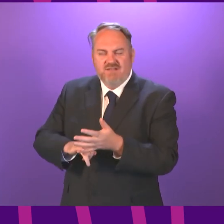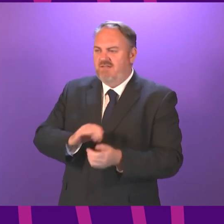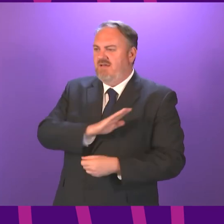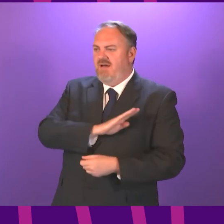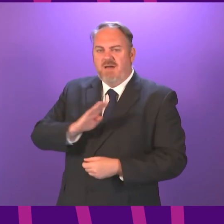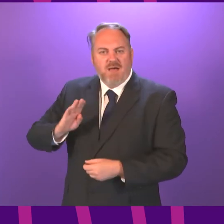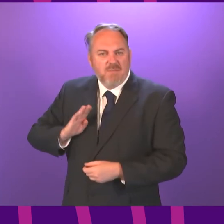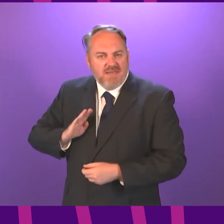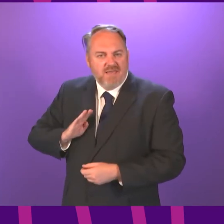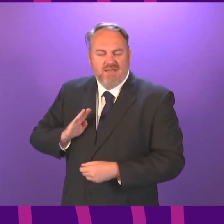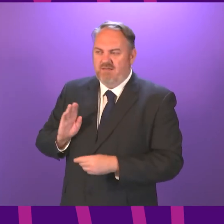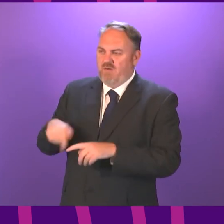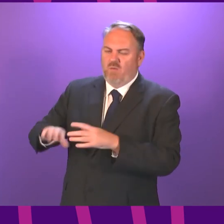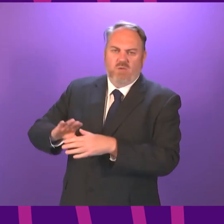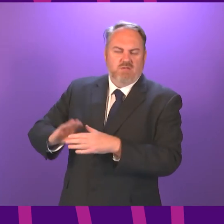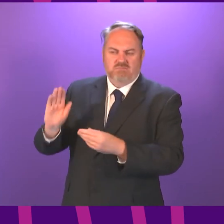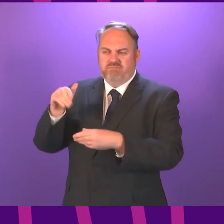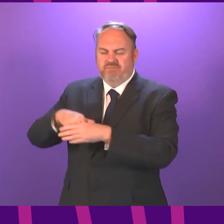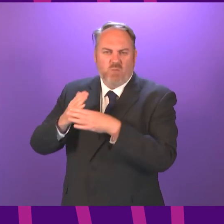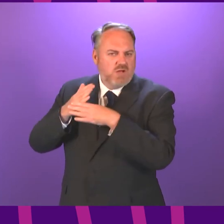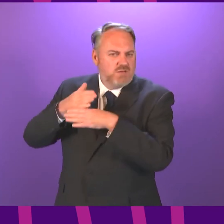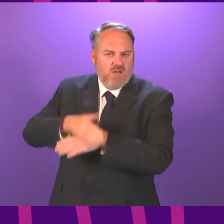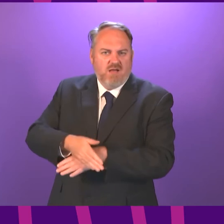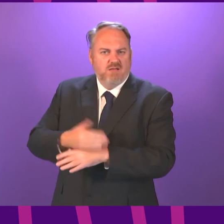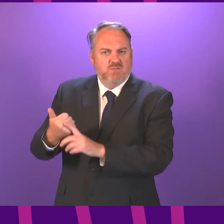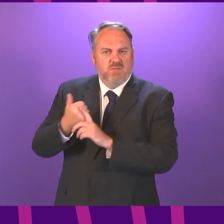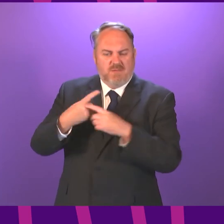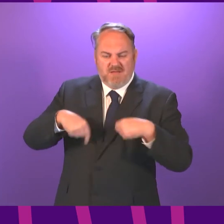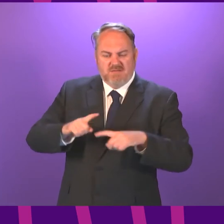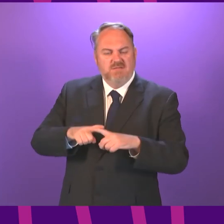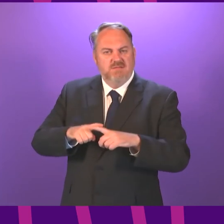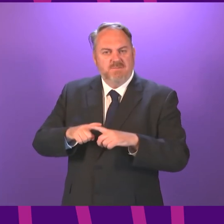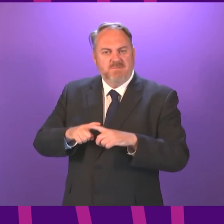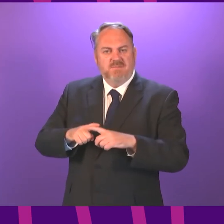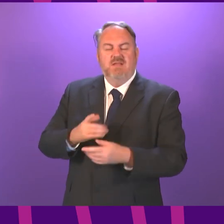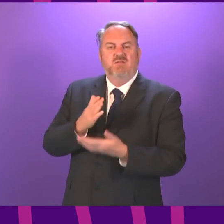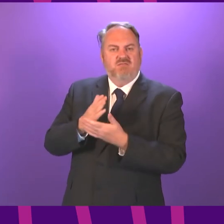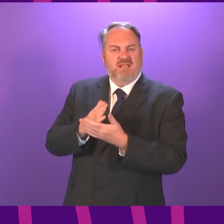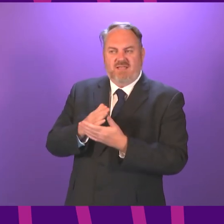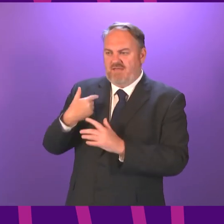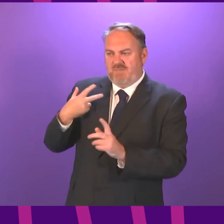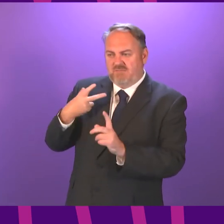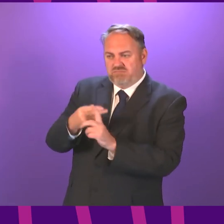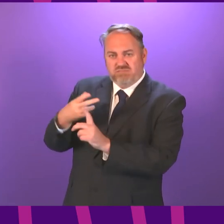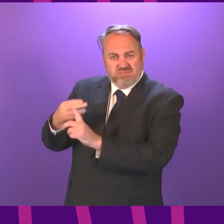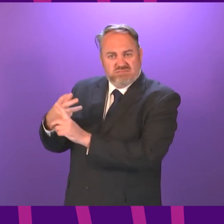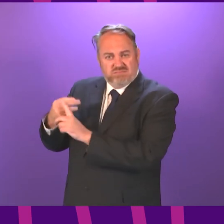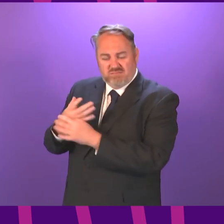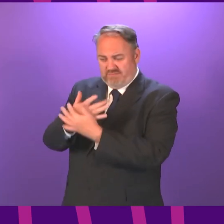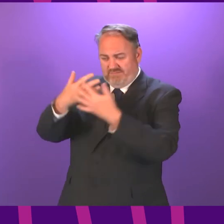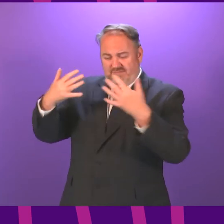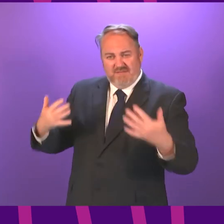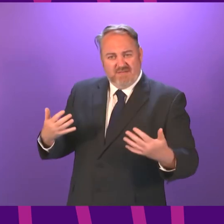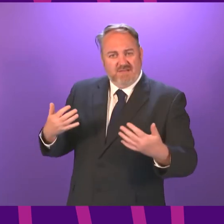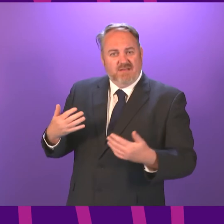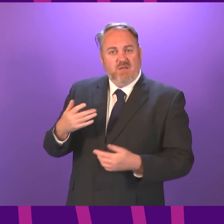who have ensured that 75% of adults in Scotland are now protected with the first dose of the vaccine and 50% are protected